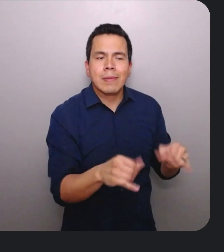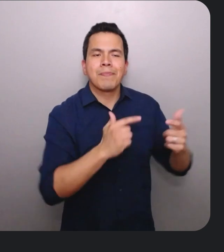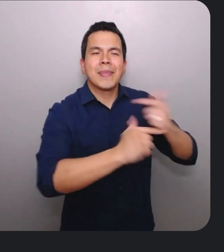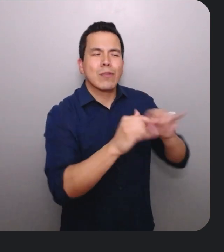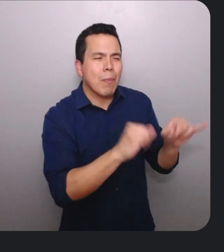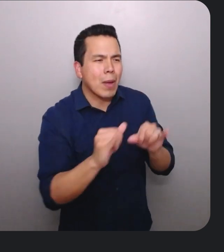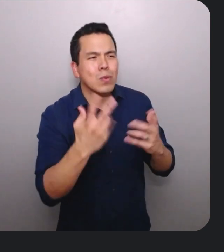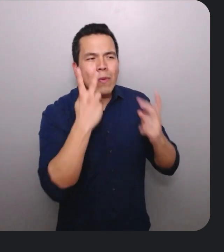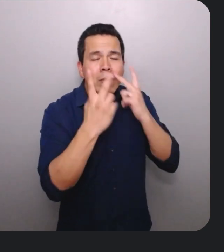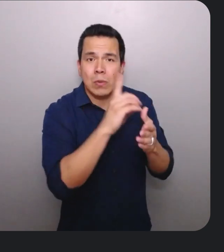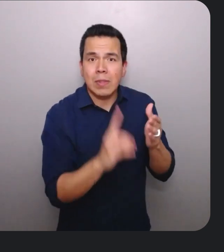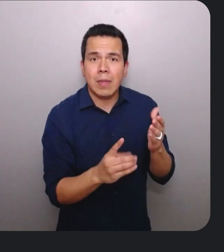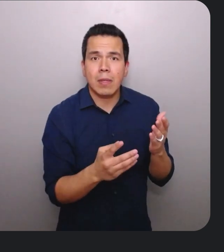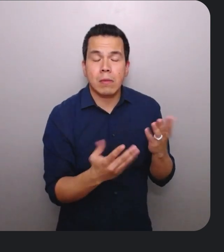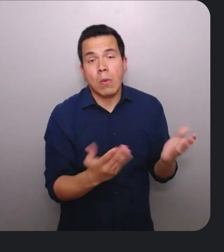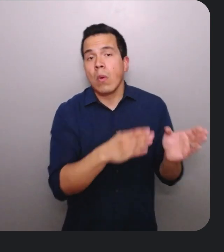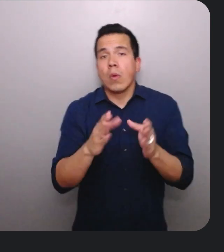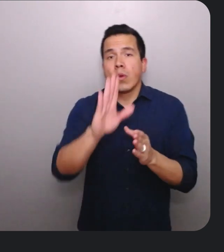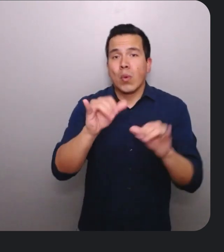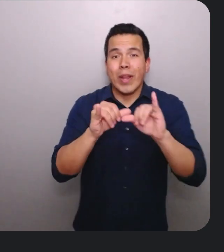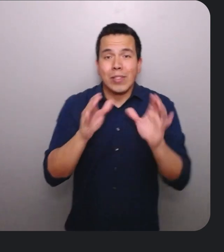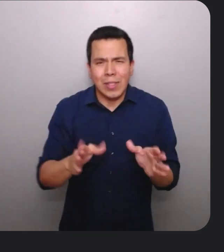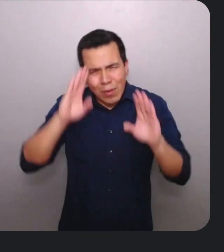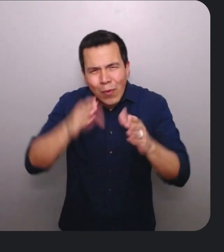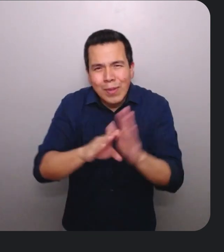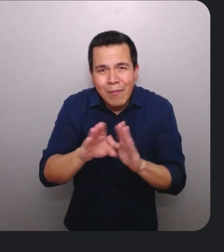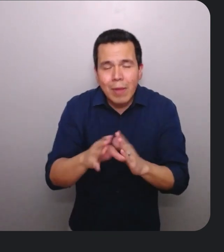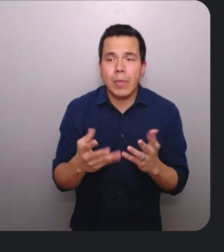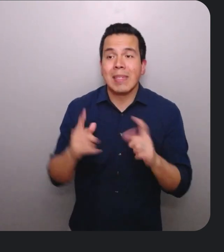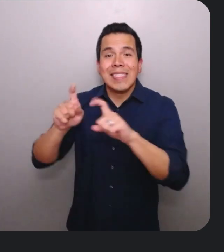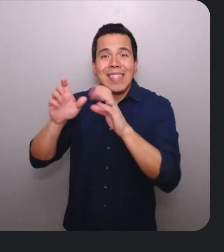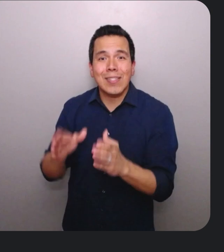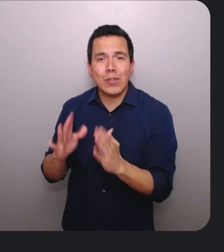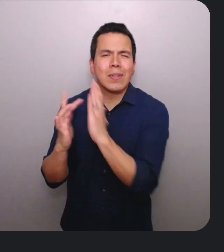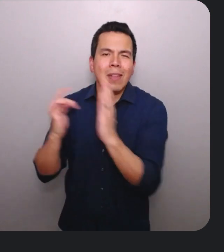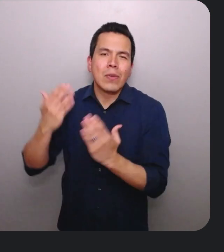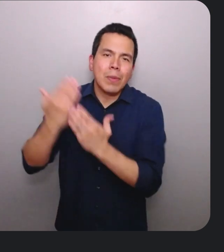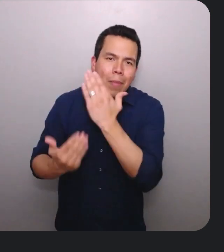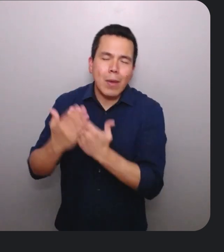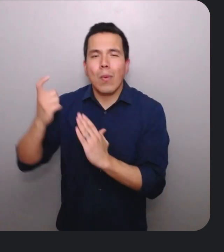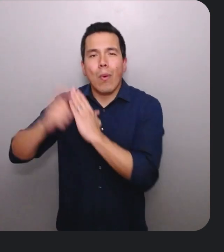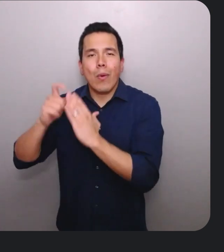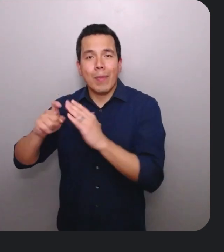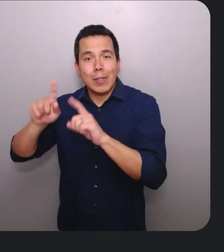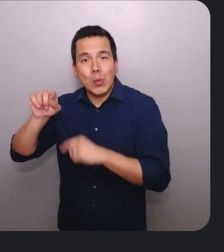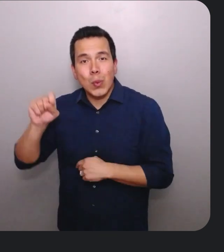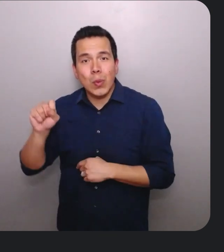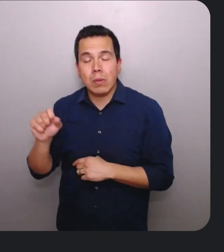patterns, or visual designs. Your engineers working on development, your testers leveraging manual or automated testing tools, and your